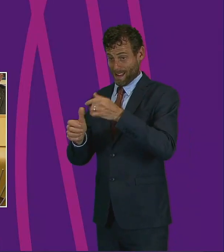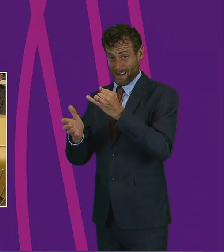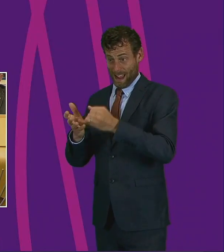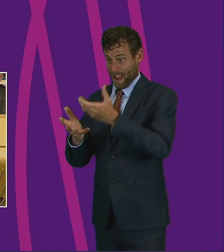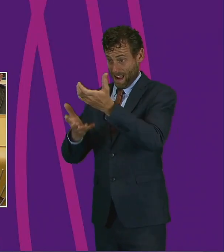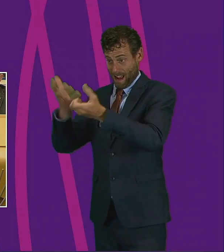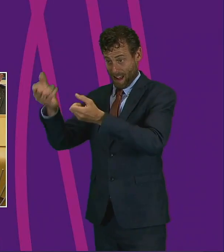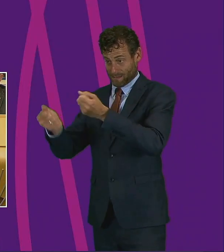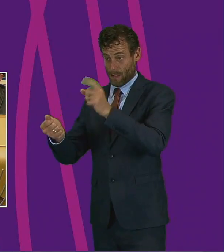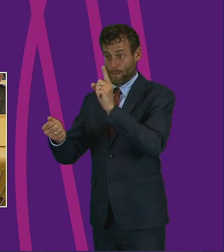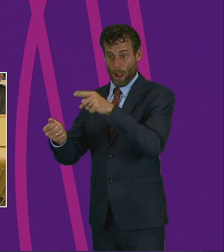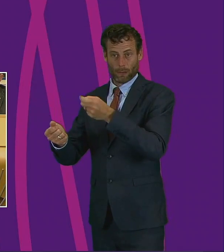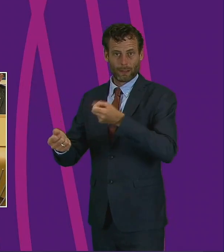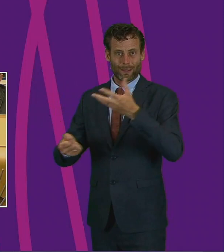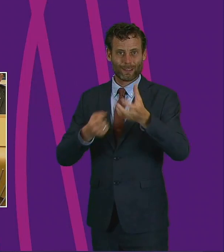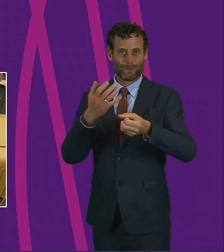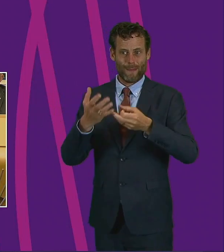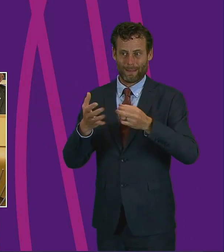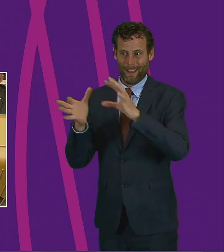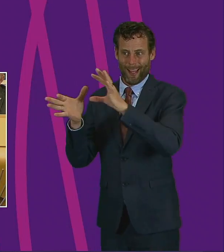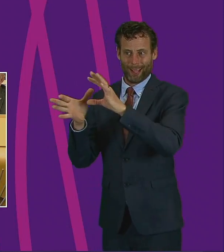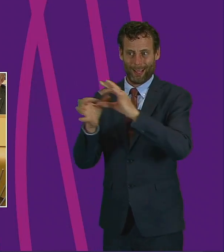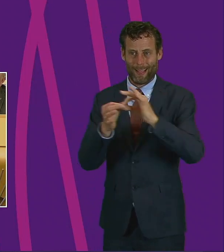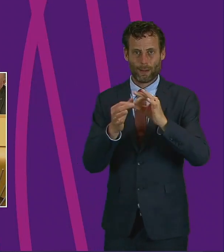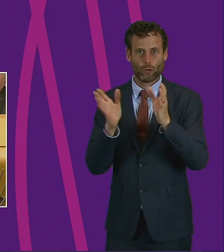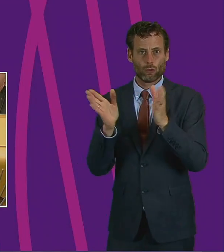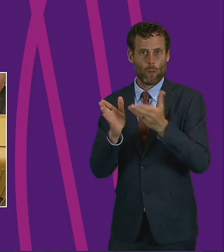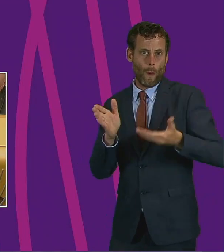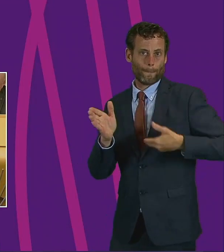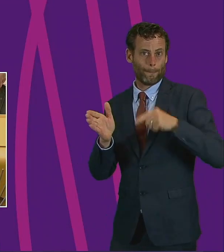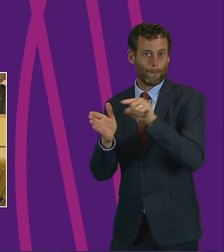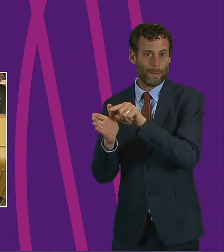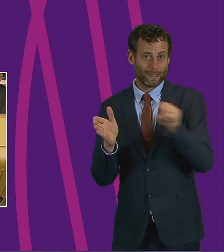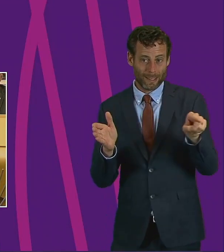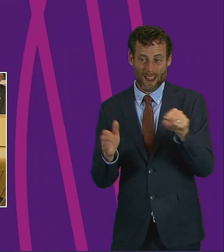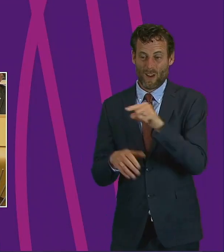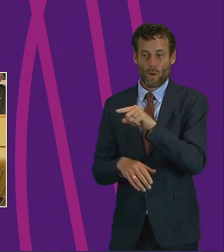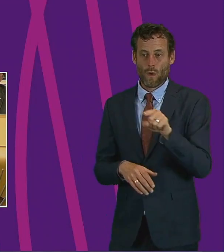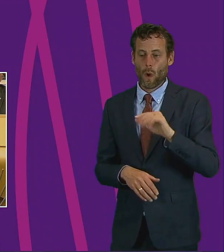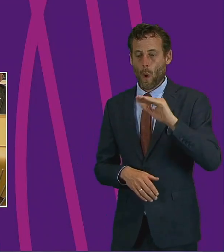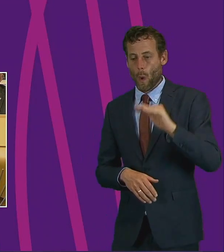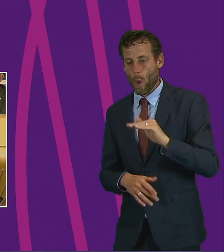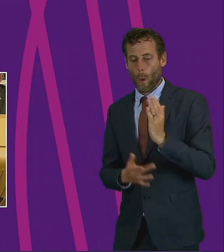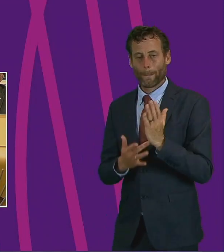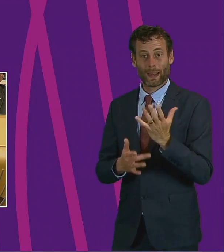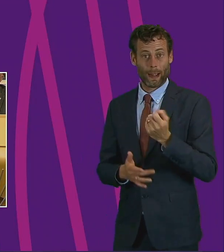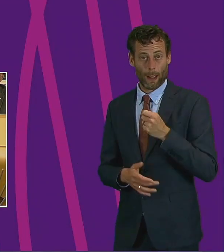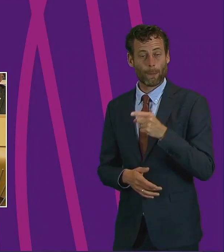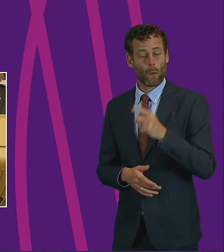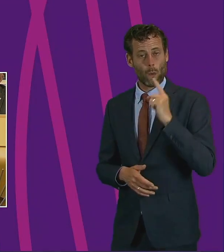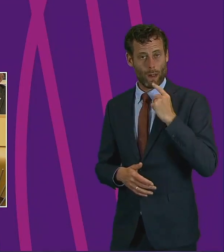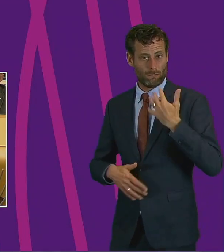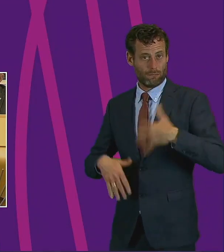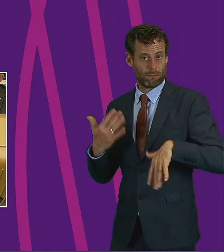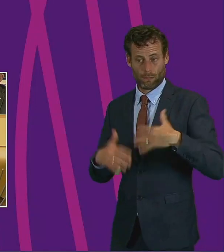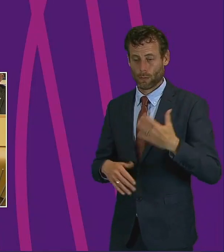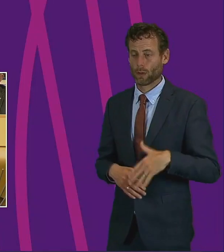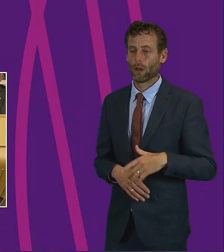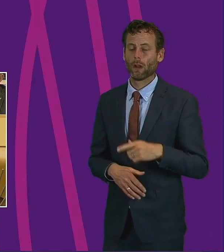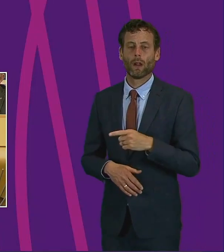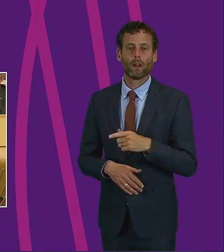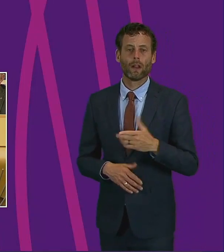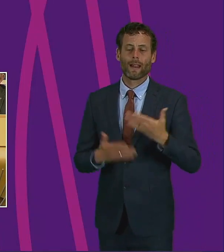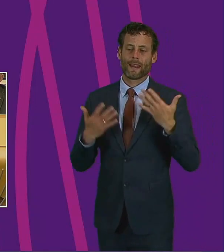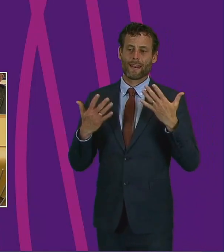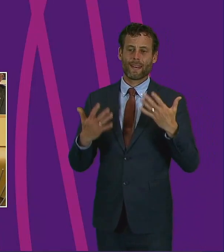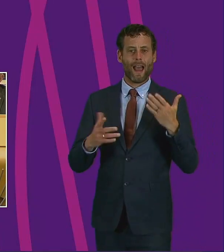including those on low and middle incomes, who will be hit worse. Just transition to a low carbon economy is no longer a future plan, but